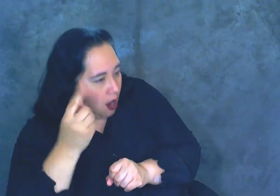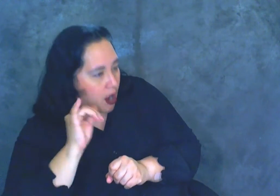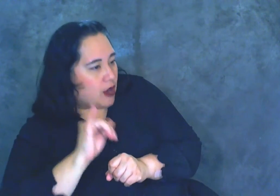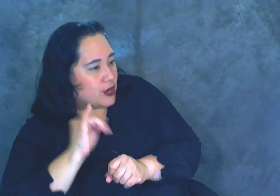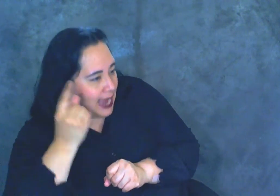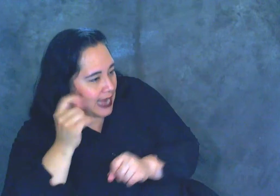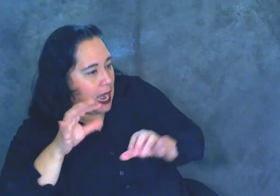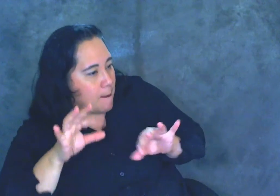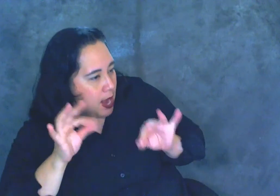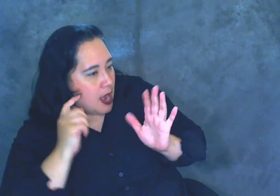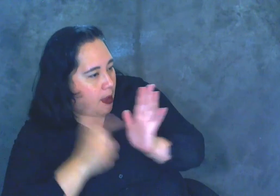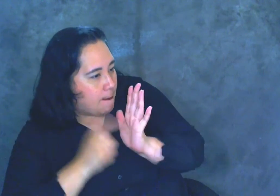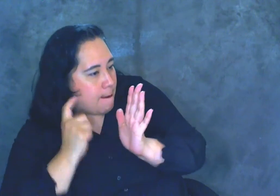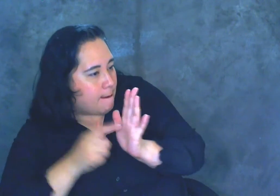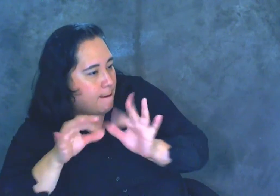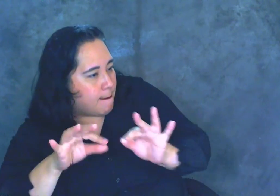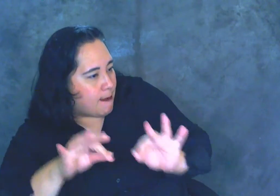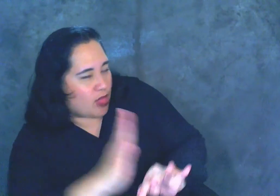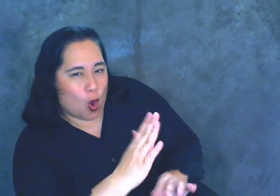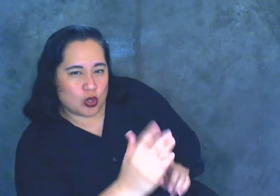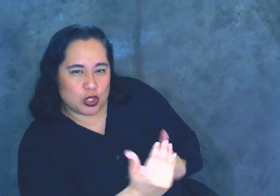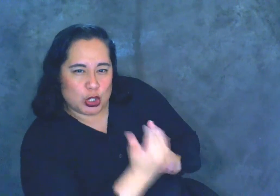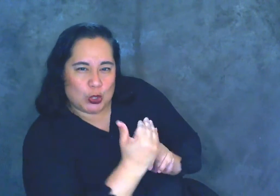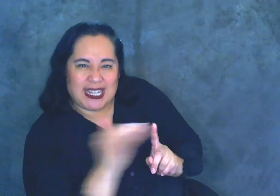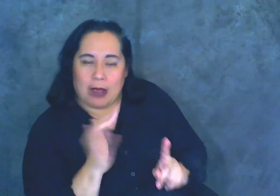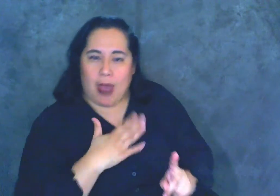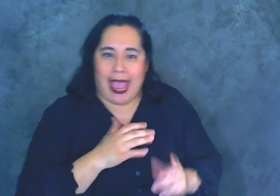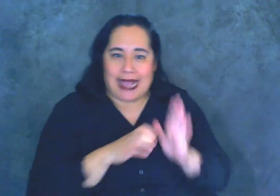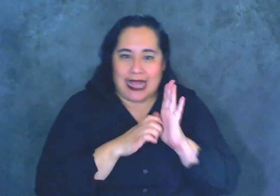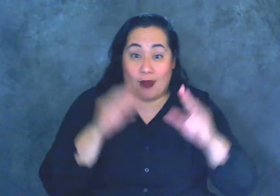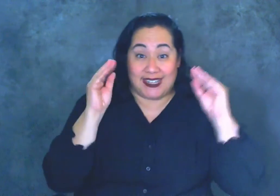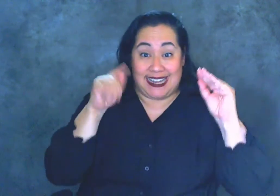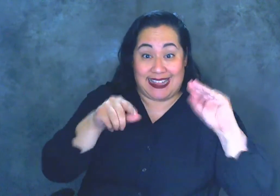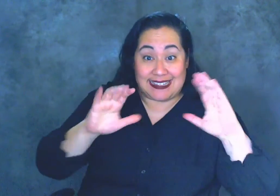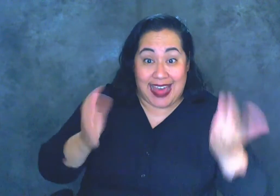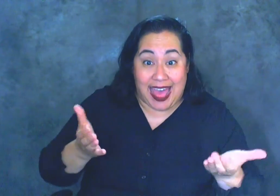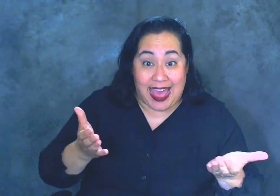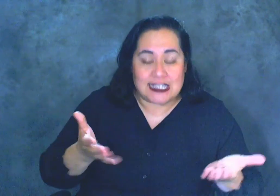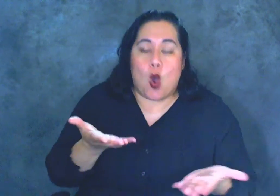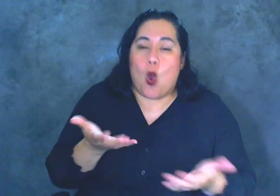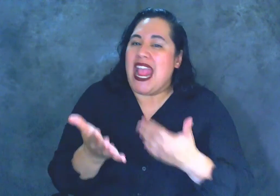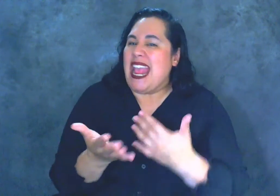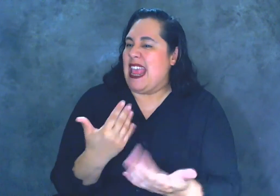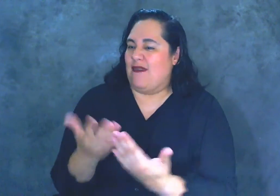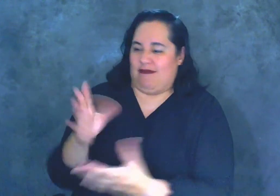picking up those cues as well, just like in my example of teaching this class. And so even though it's an unconscious